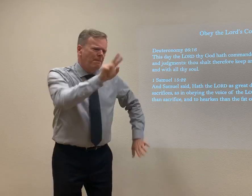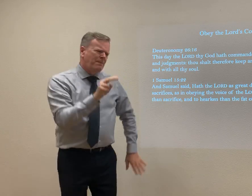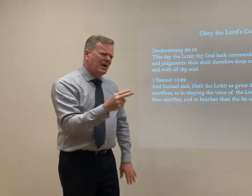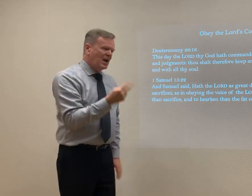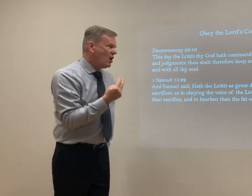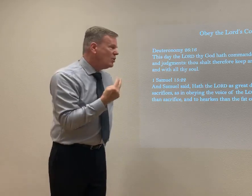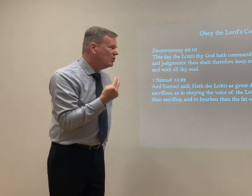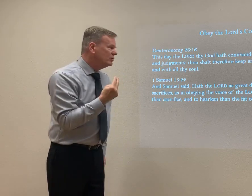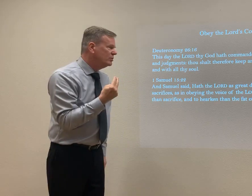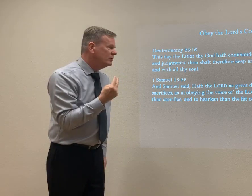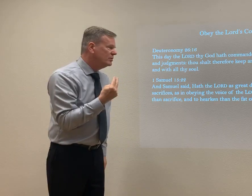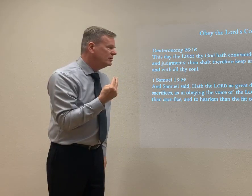Behold.